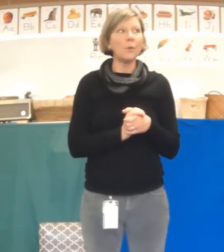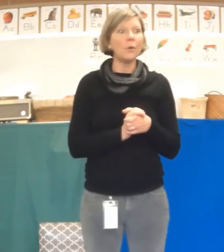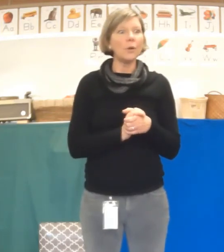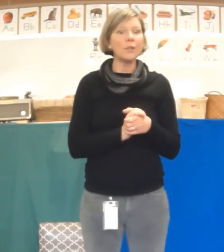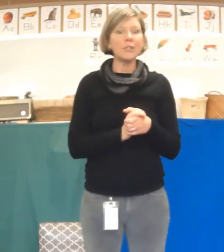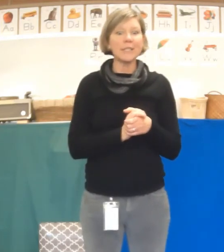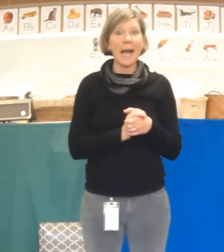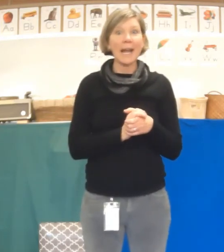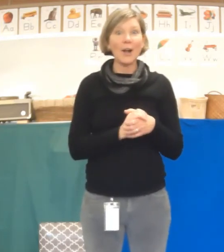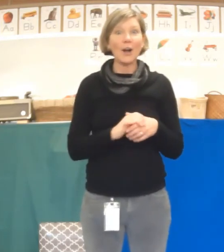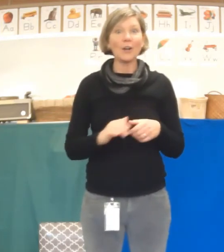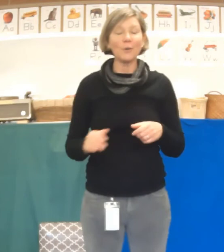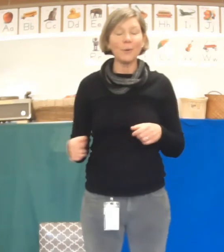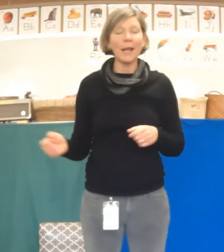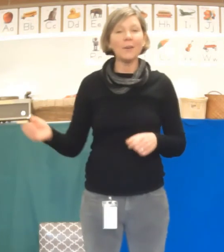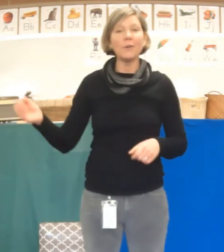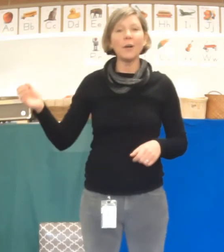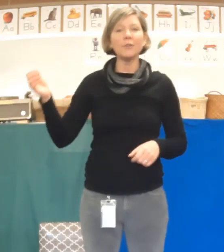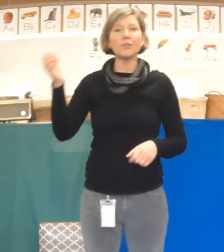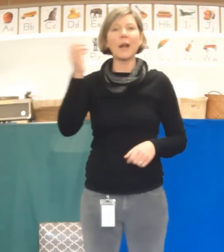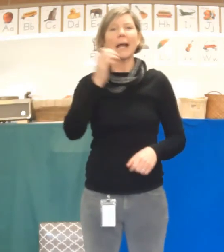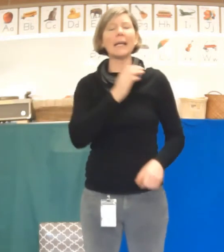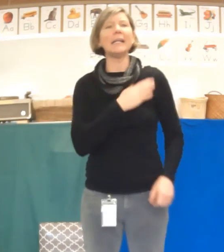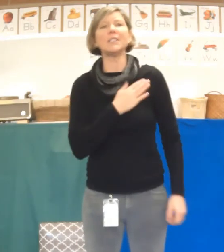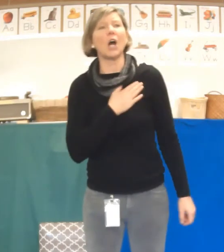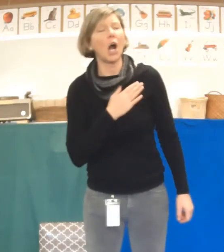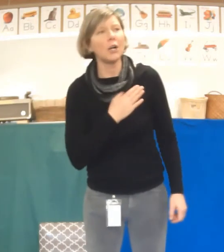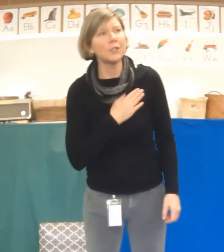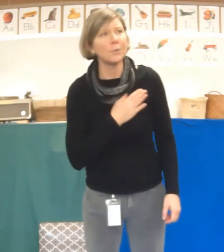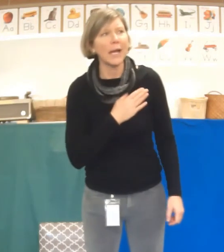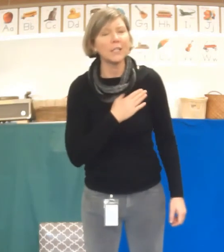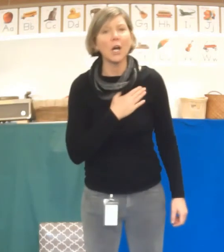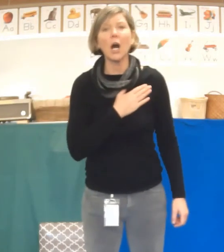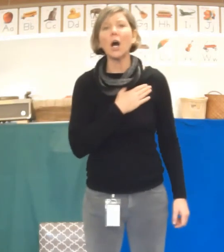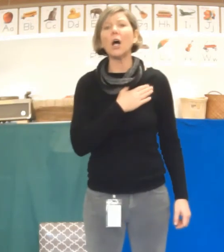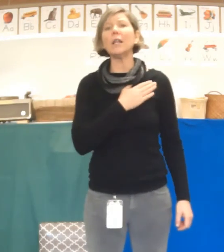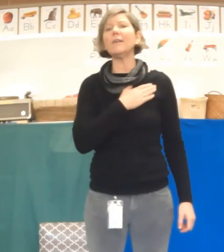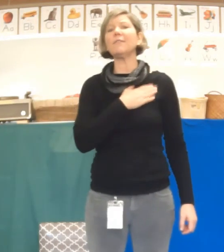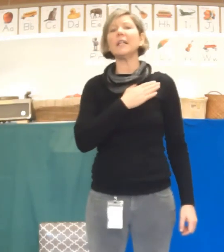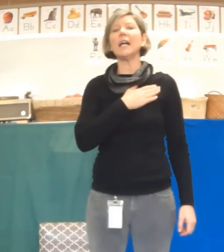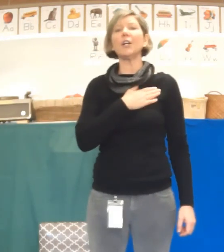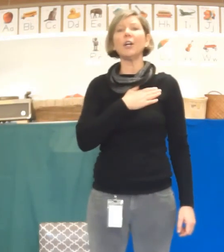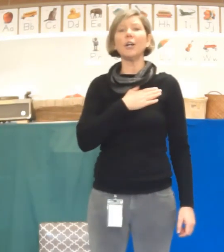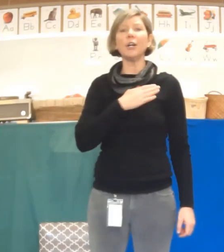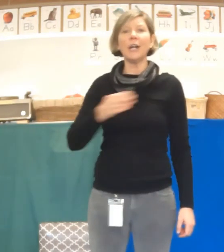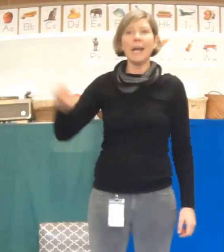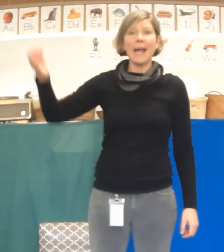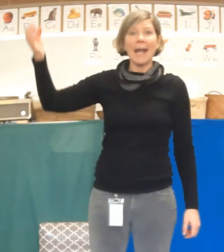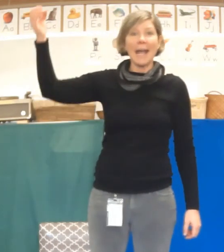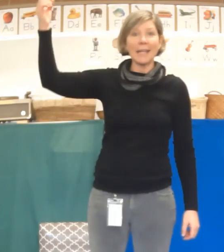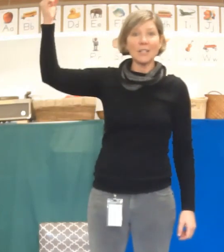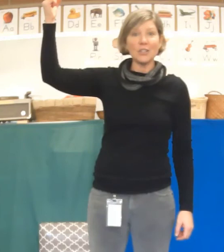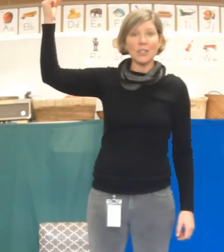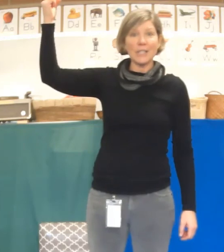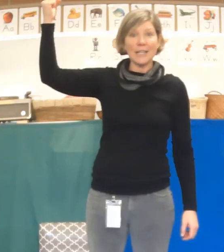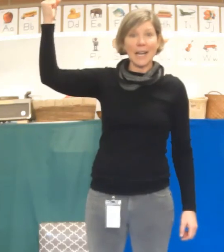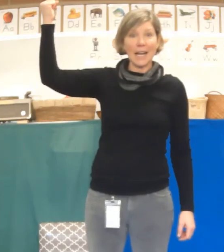orange sat on a railroad track. Its heart went all aflutter. Engine nine